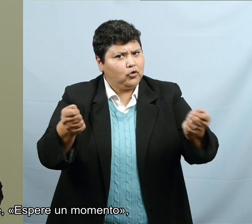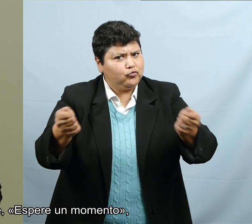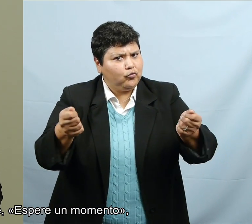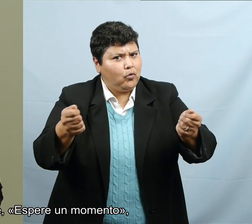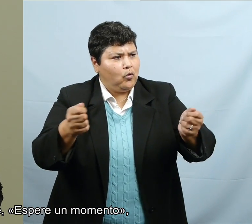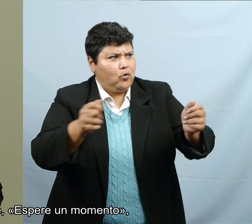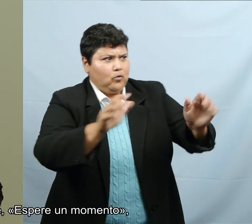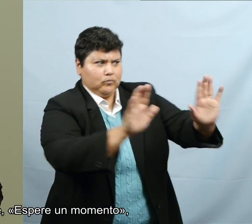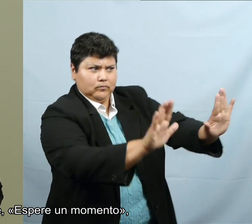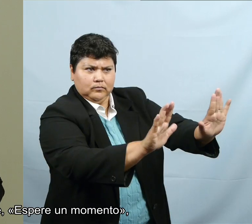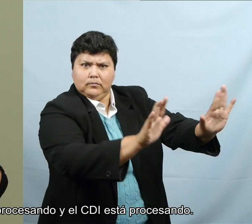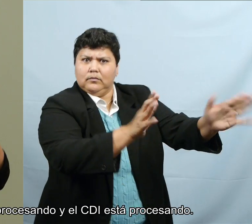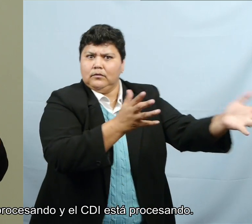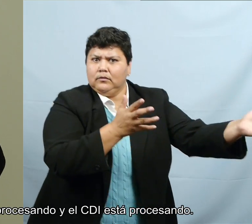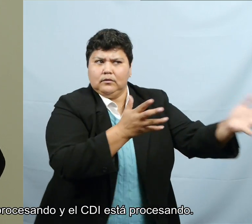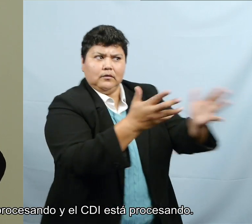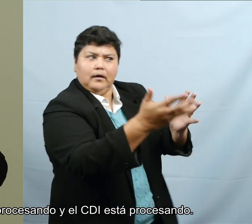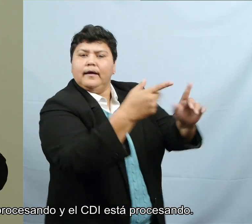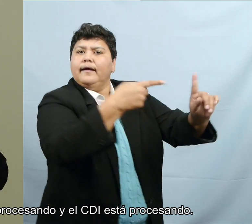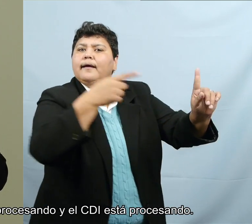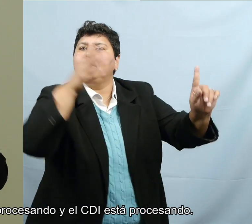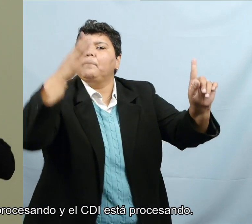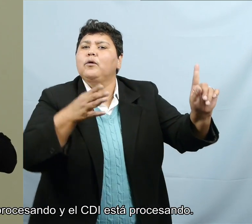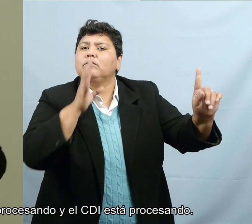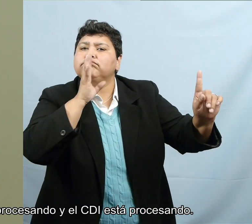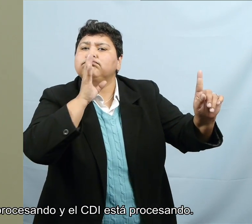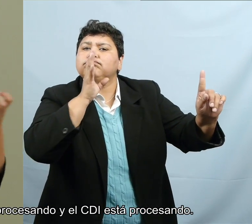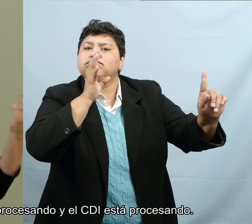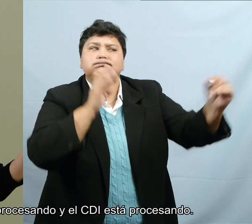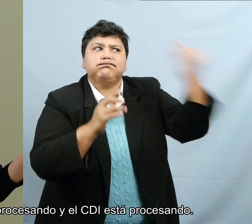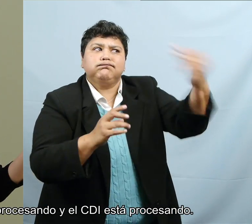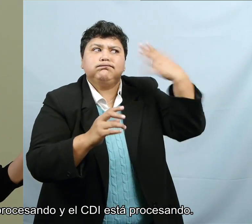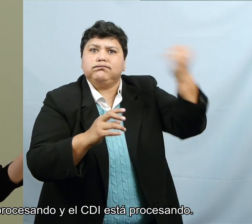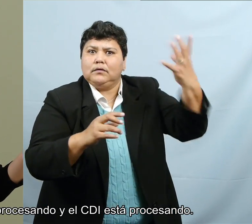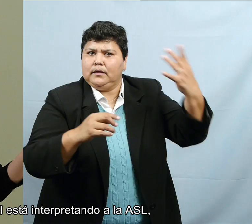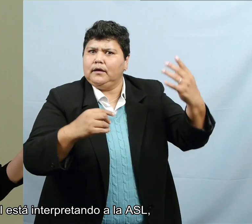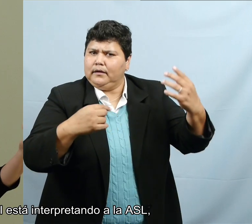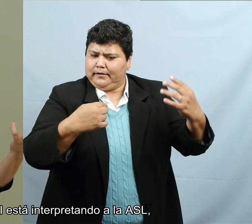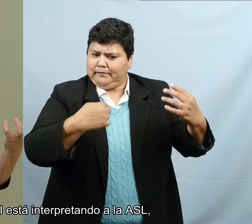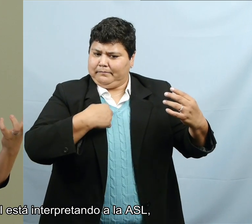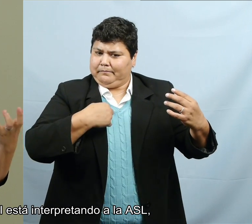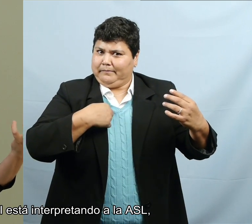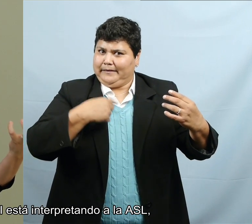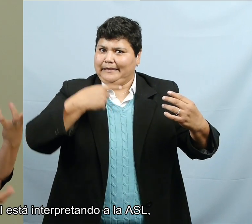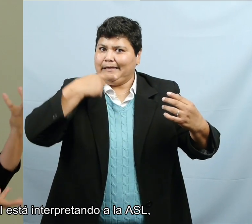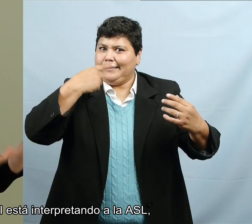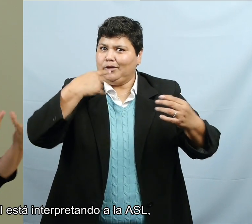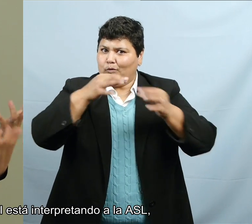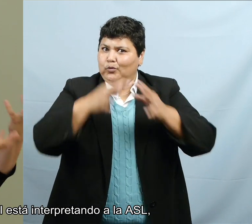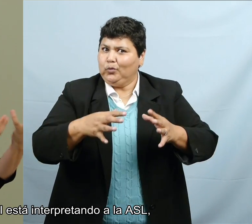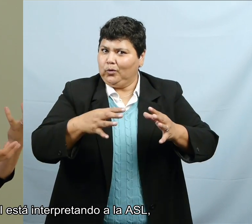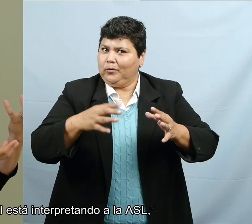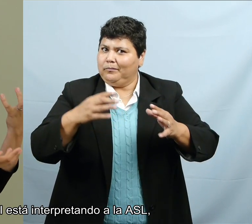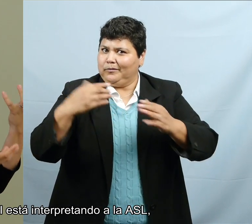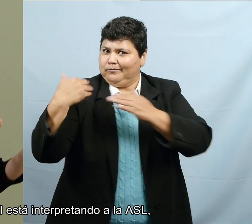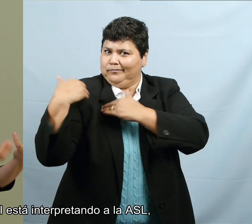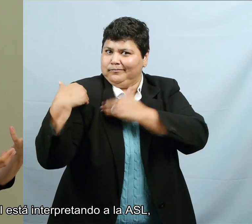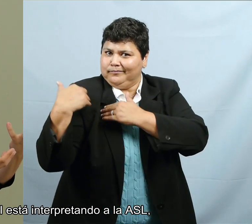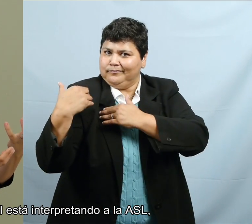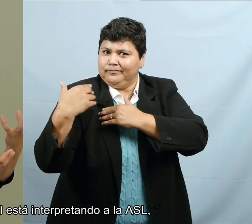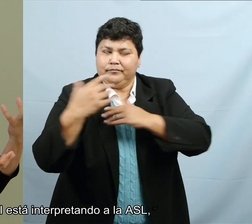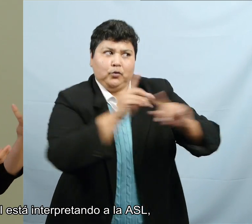the speaker, you know, hold one moment while I'm processing and the CDI is processing. Because the CDI is, you know,